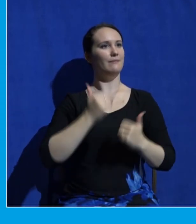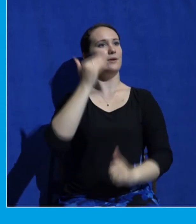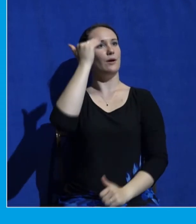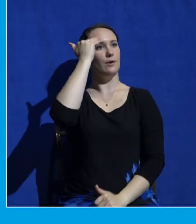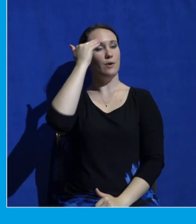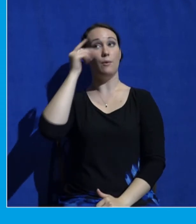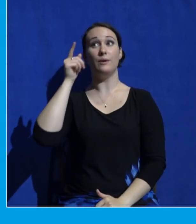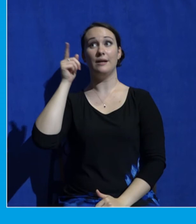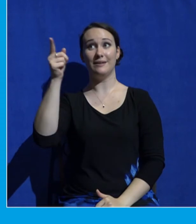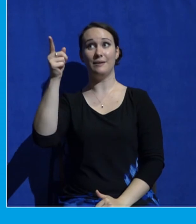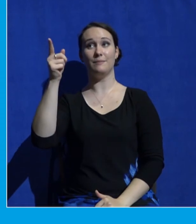in the earth